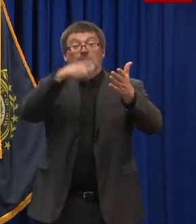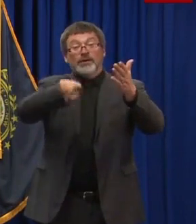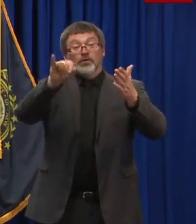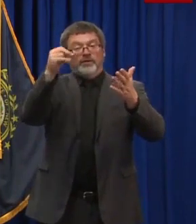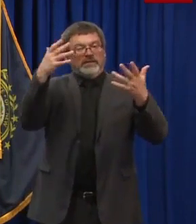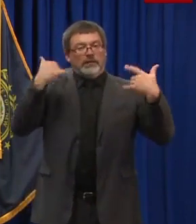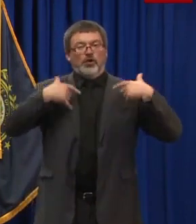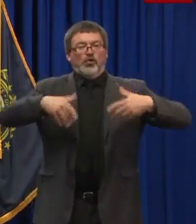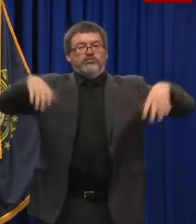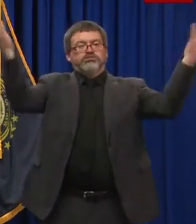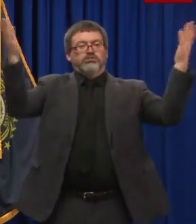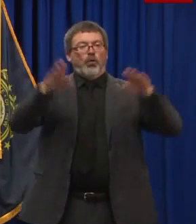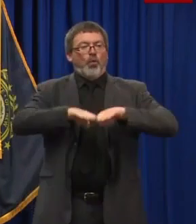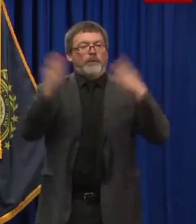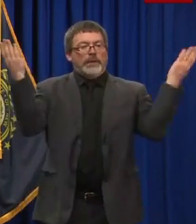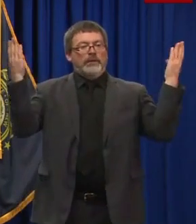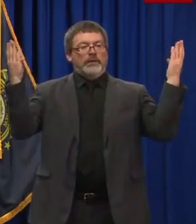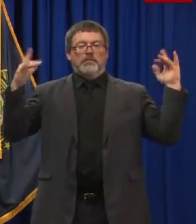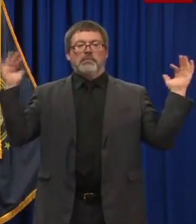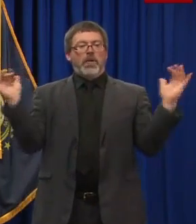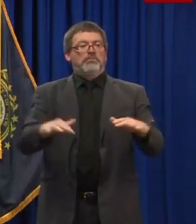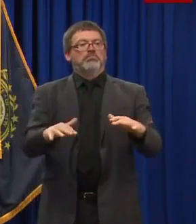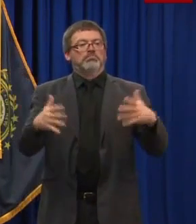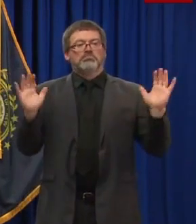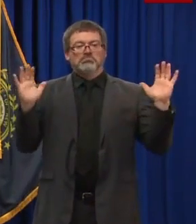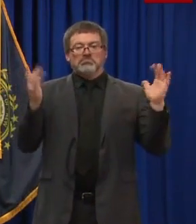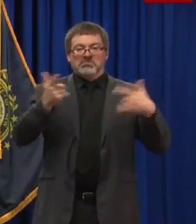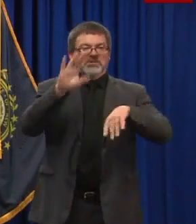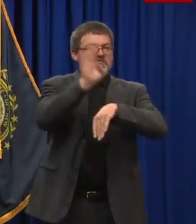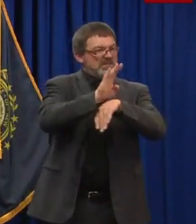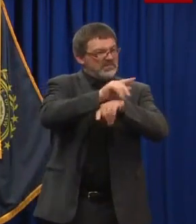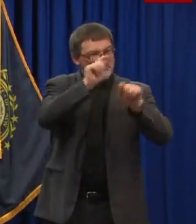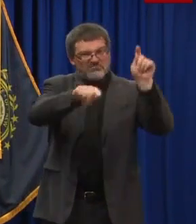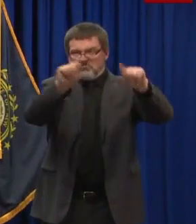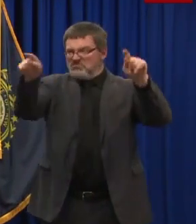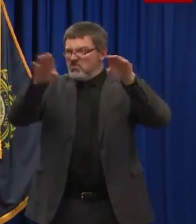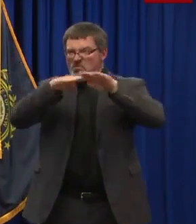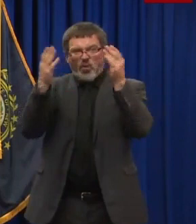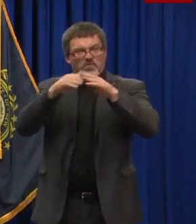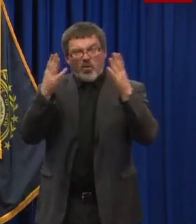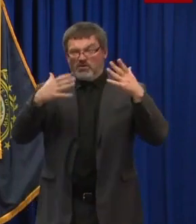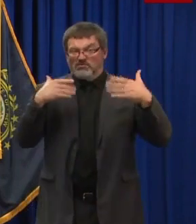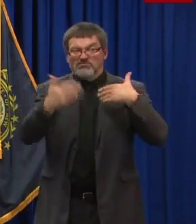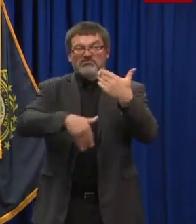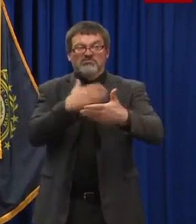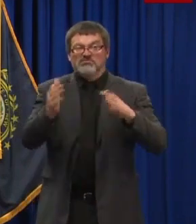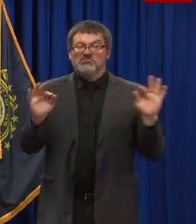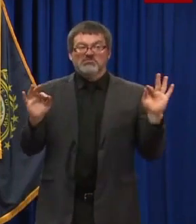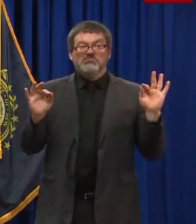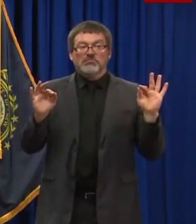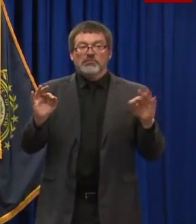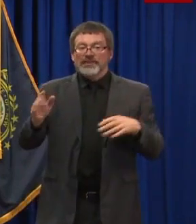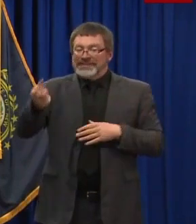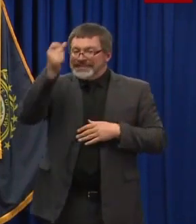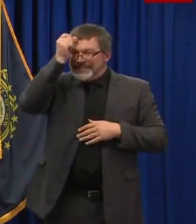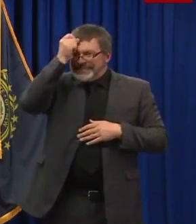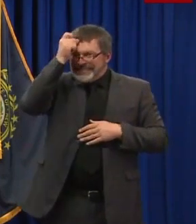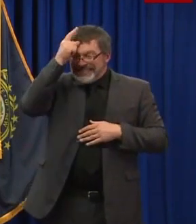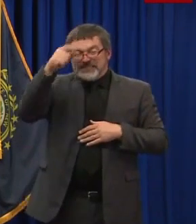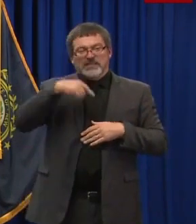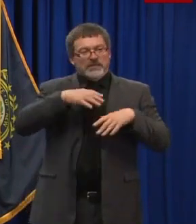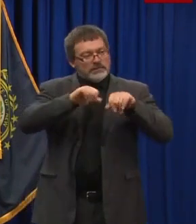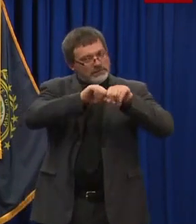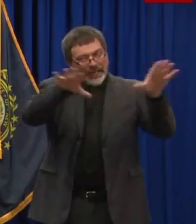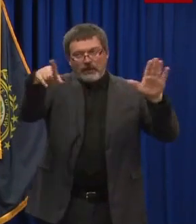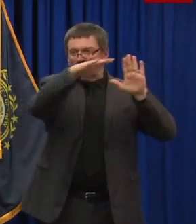or are in the process thereof. We ask business to again adhere to those universal guidelines that we've put together and the specific guidelines